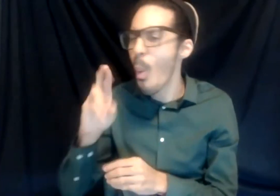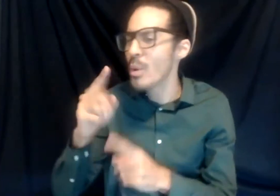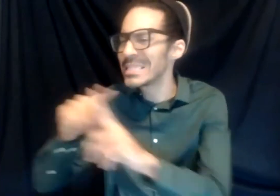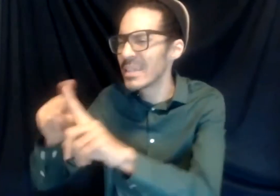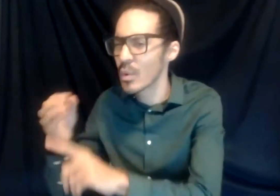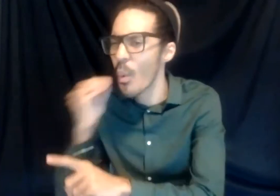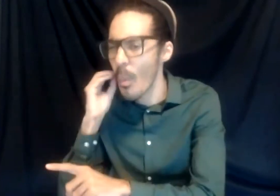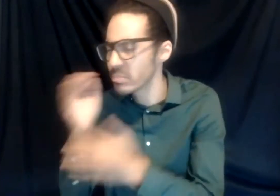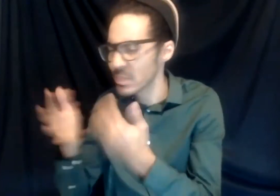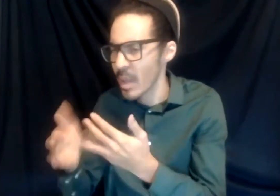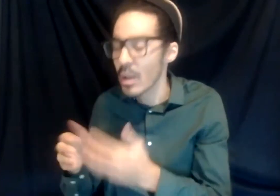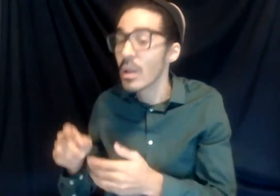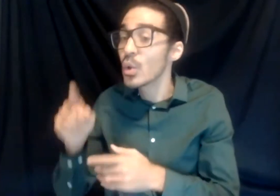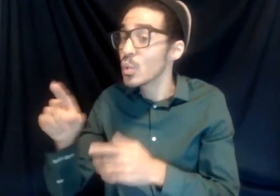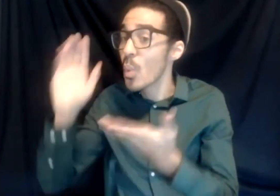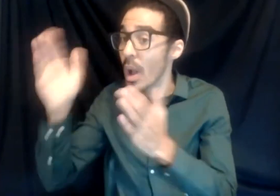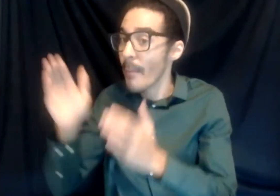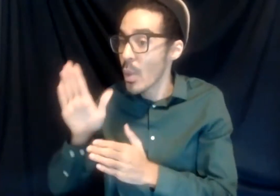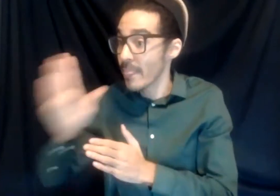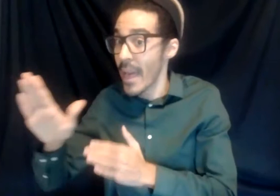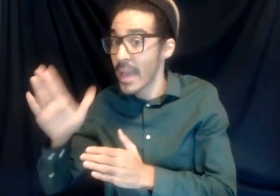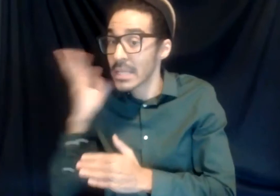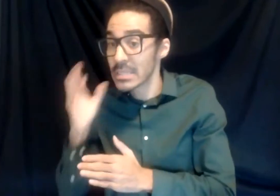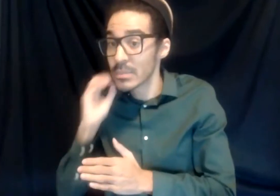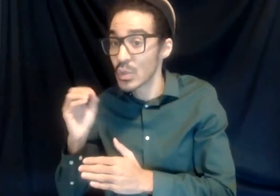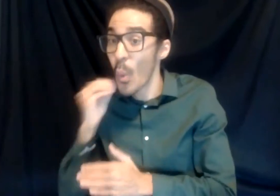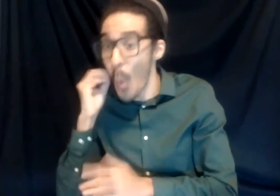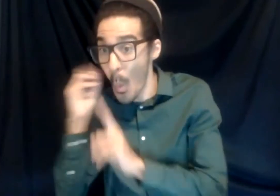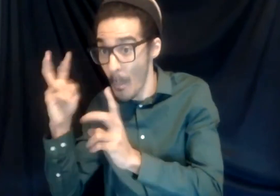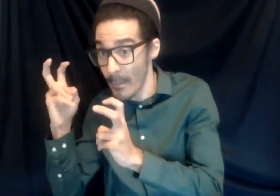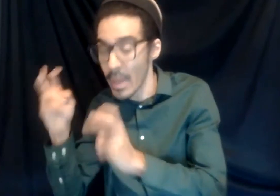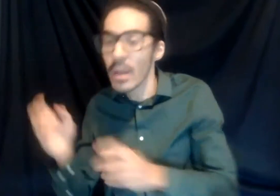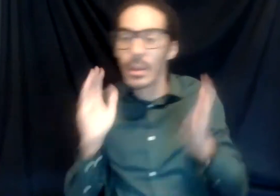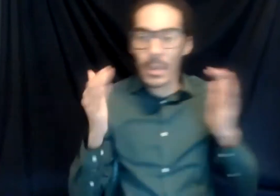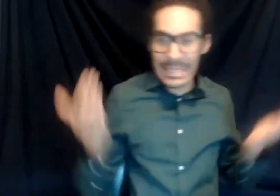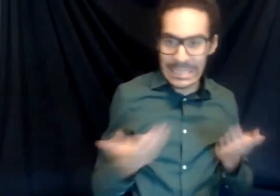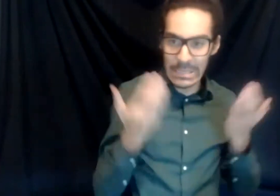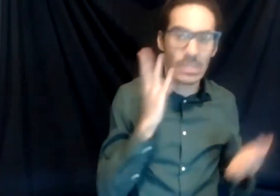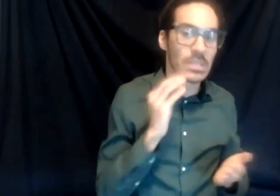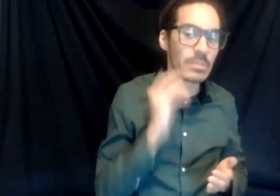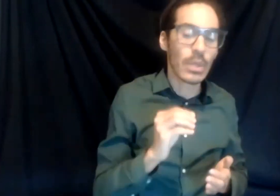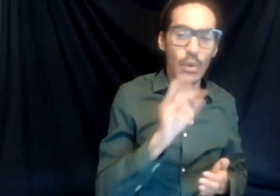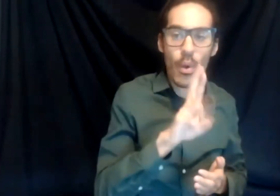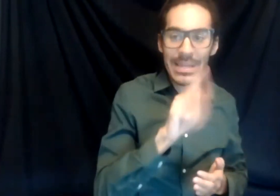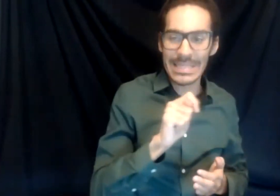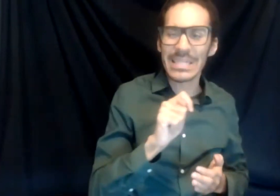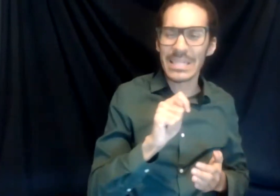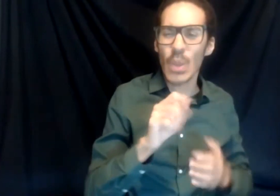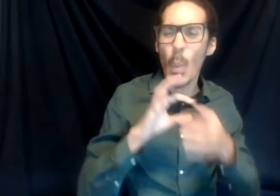that experience to your experience here at RIT, you know, just in terms of environment, is there anything that stands out